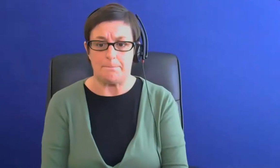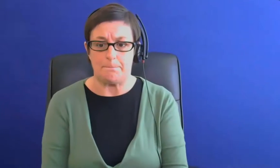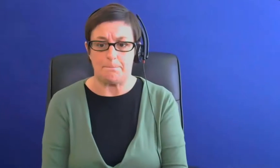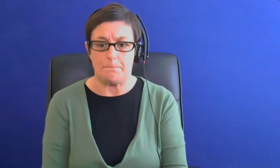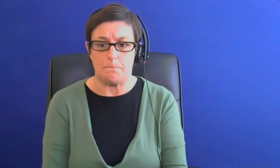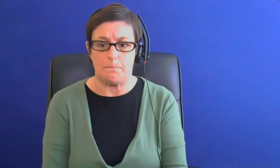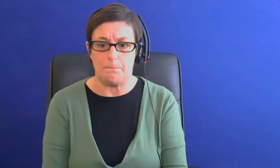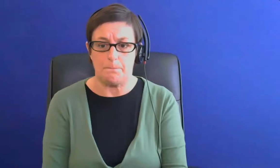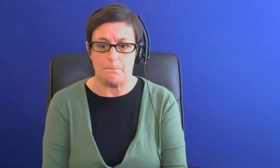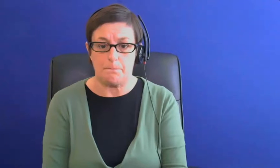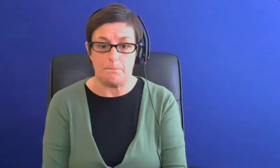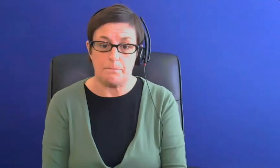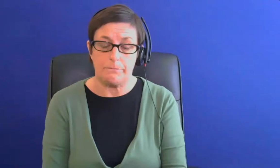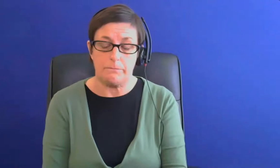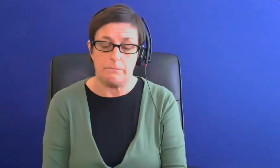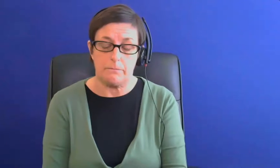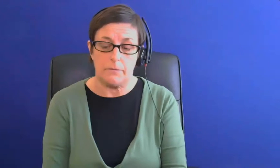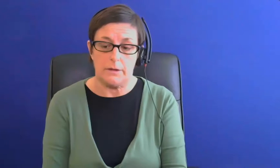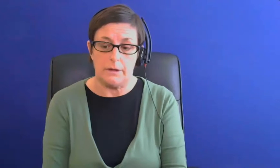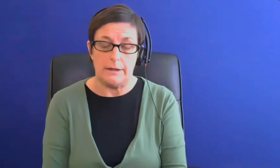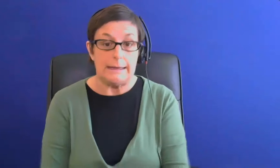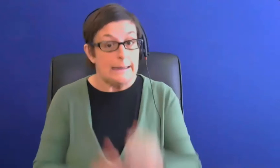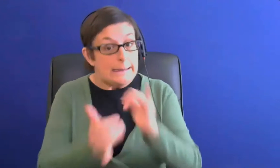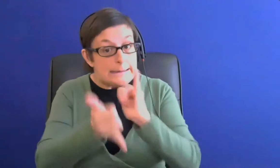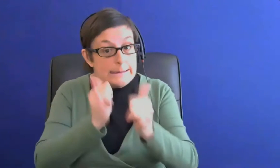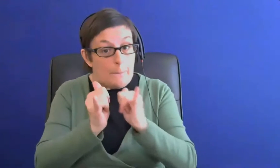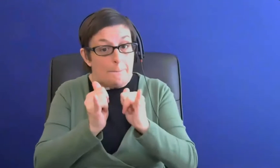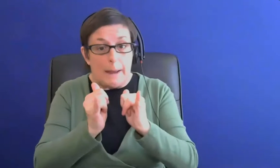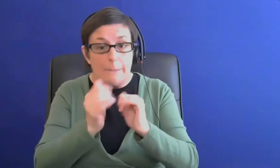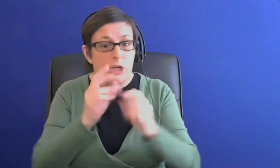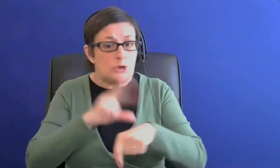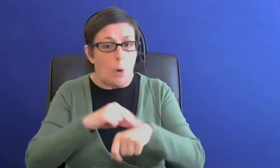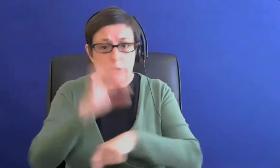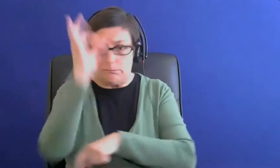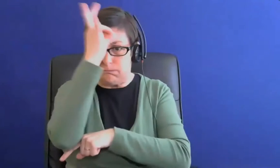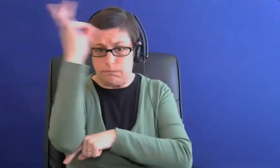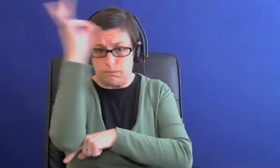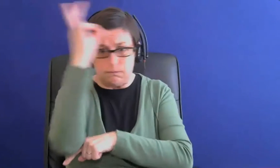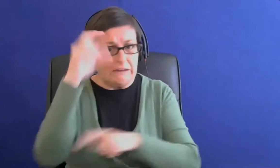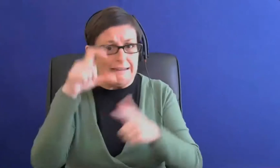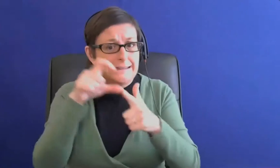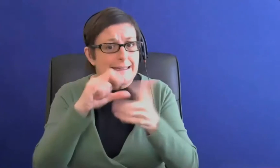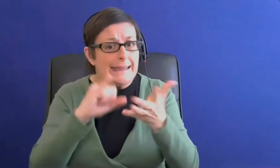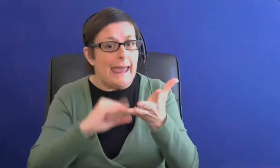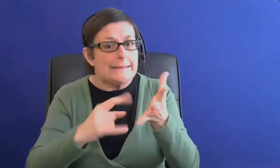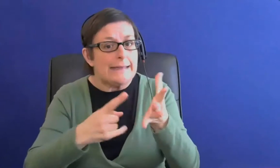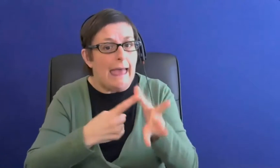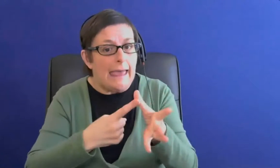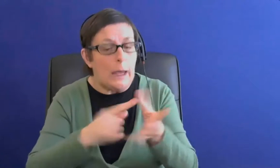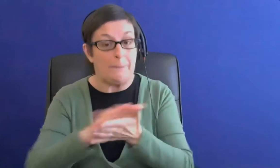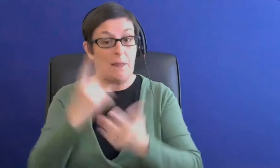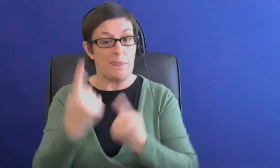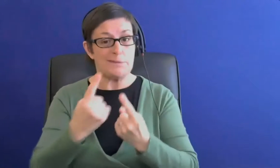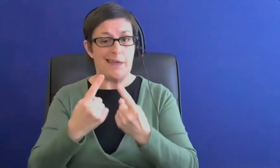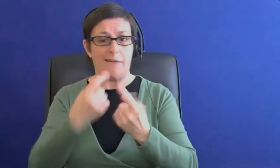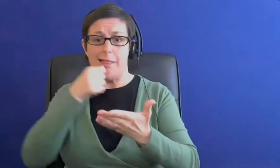familiar with dsa so they wouldn't know what our evidence requirements are which is why we developed that form in conjunction with um stakeholders